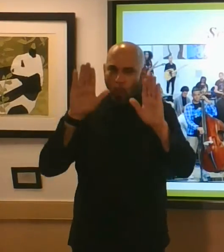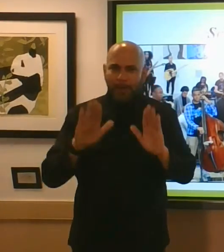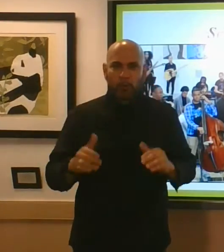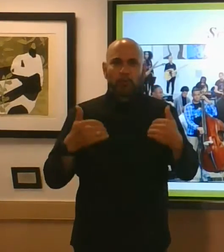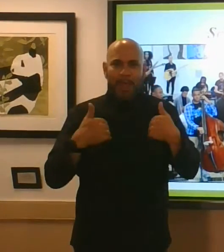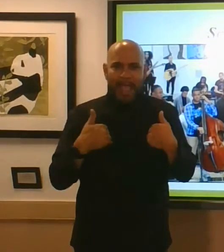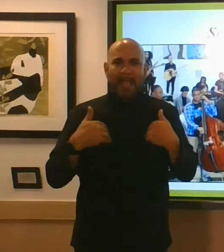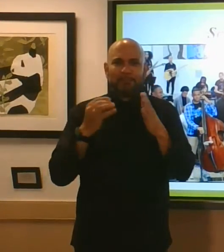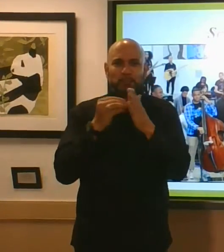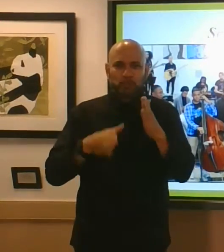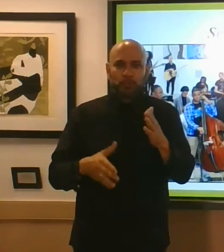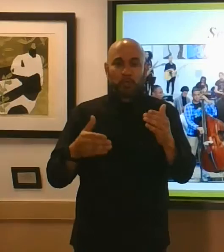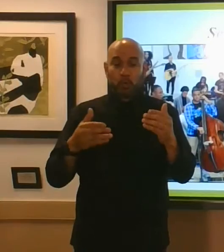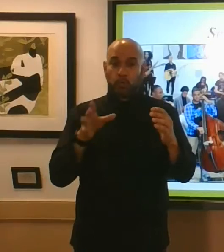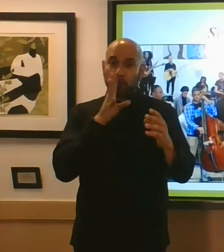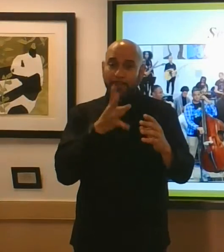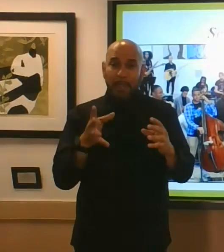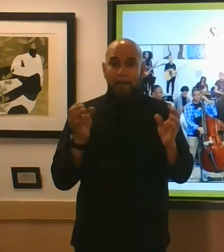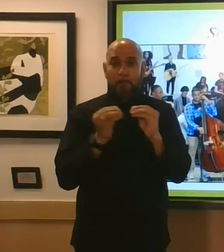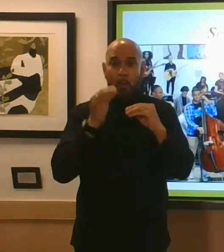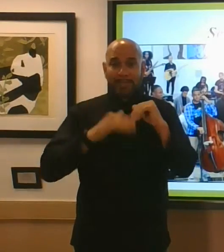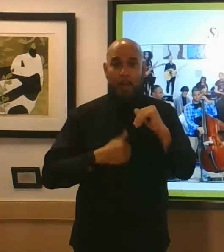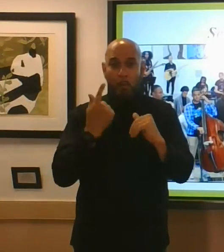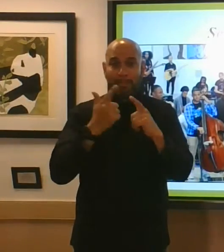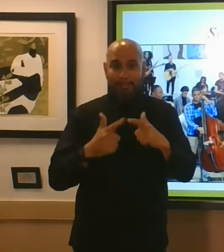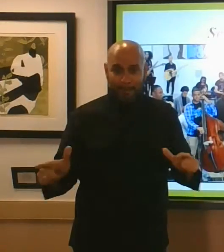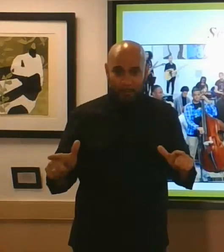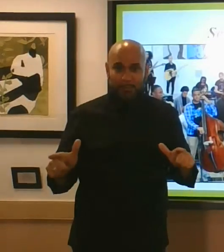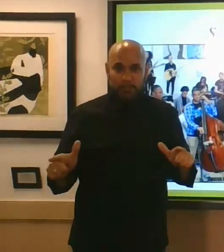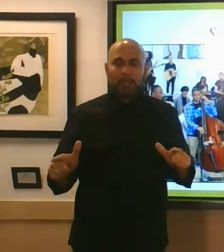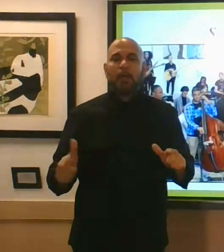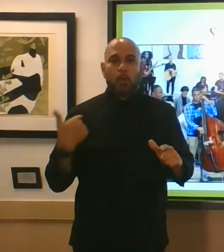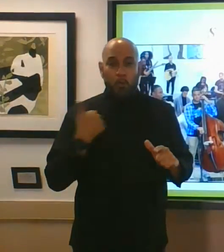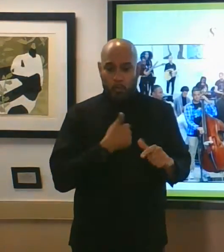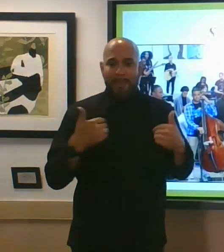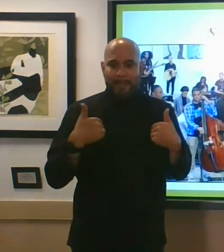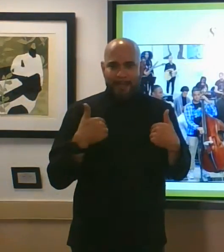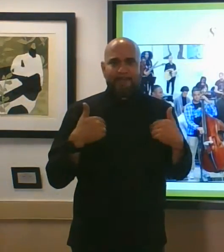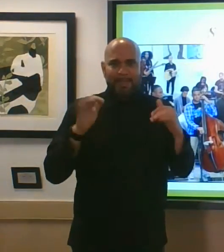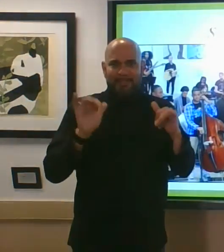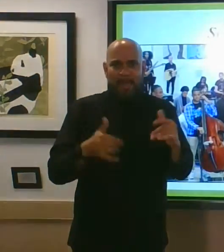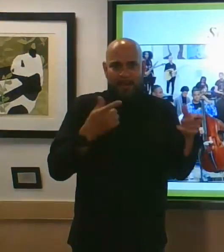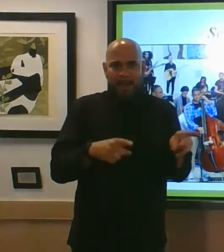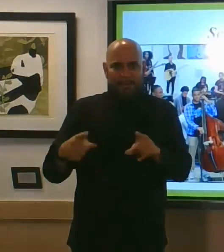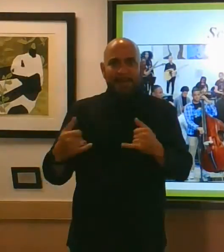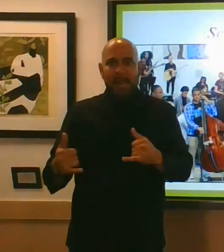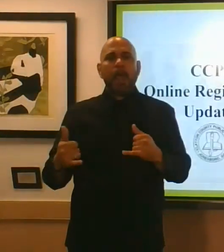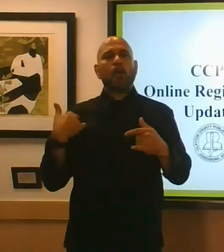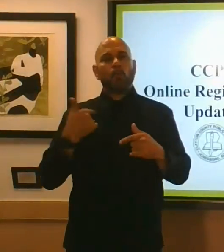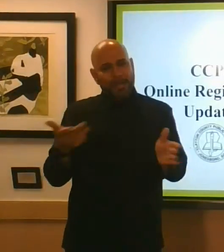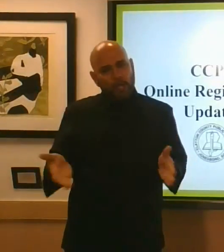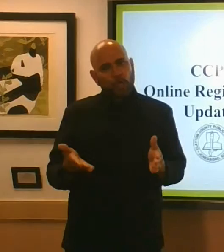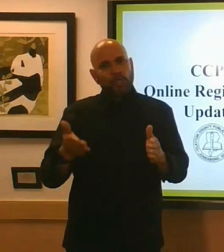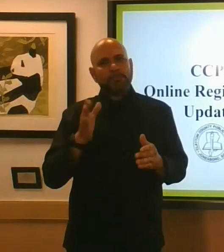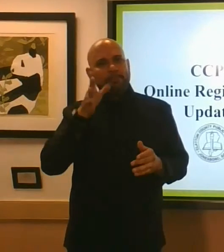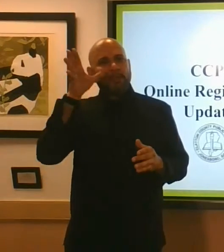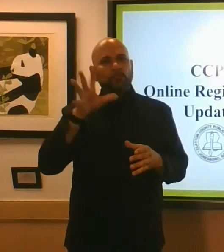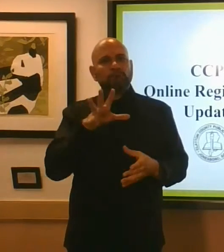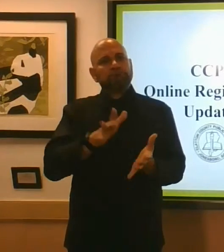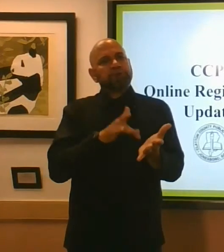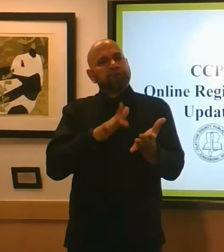the opportunity right here in clayton county public schools for that to occur and so we're encouraging our parents to take advantage of that